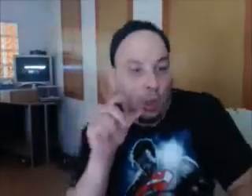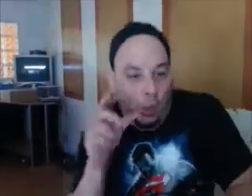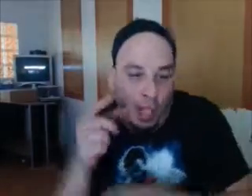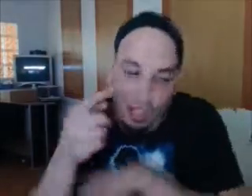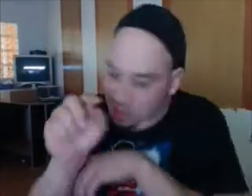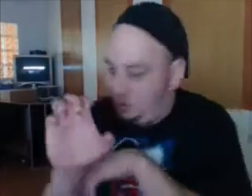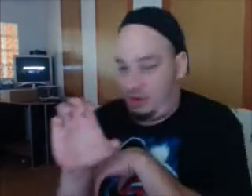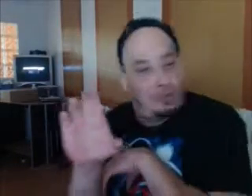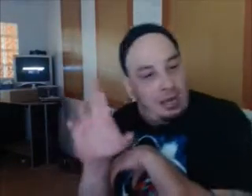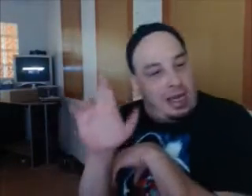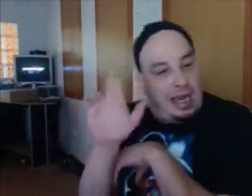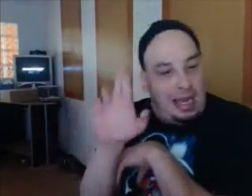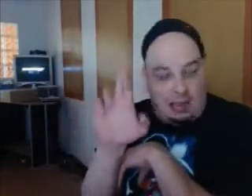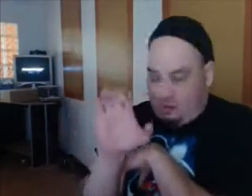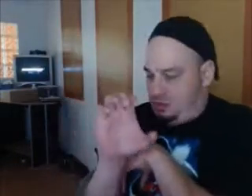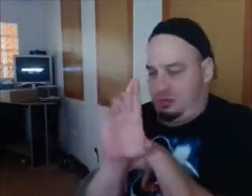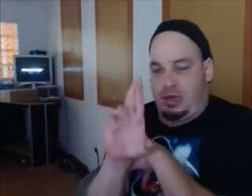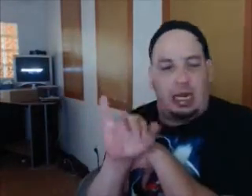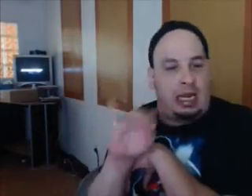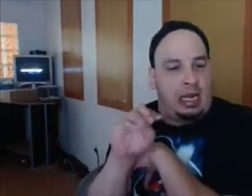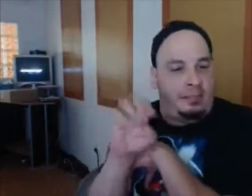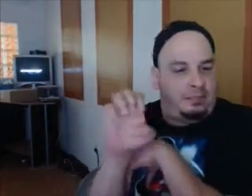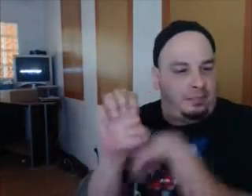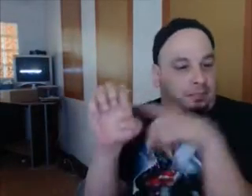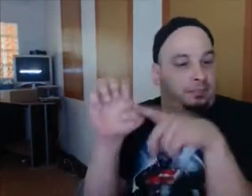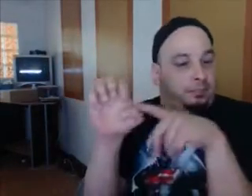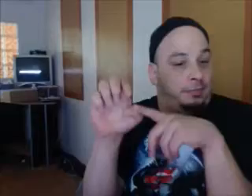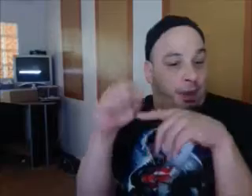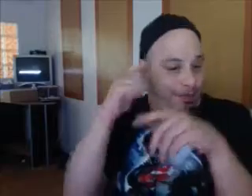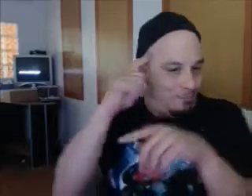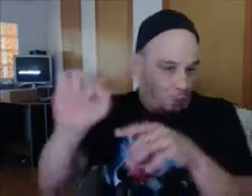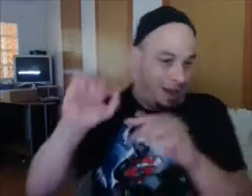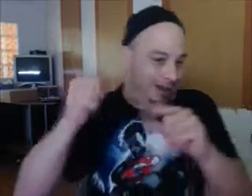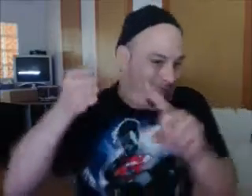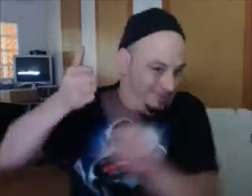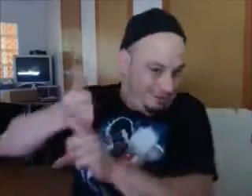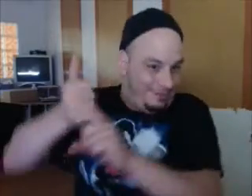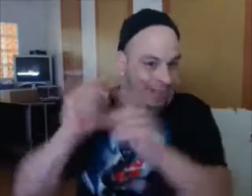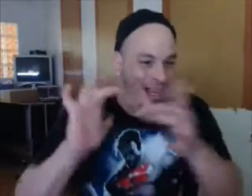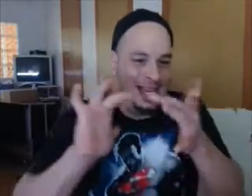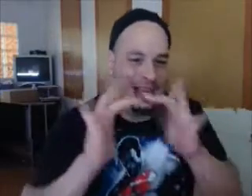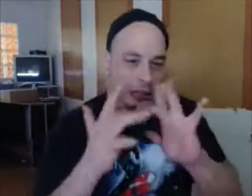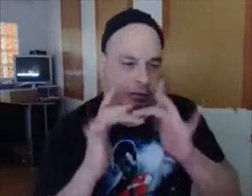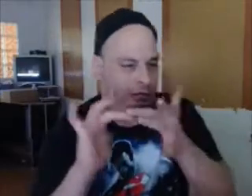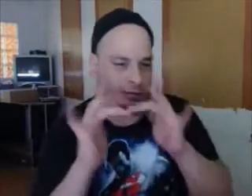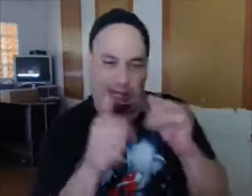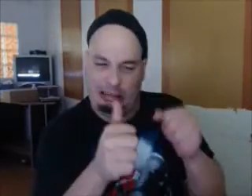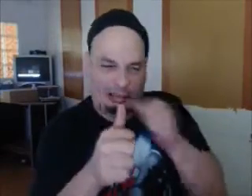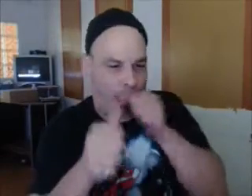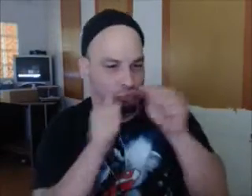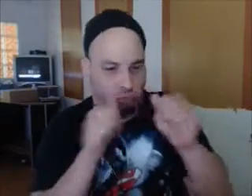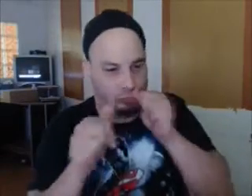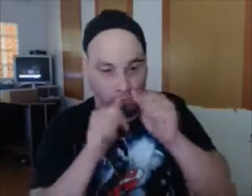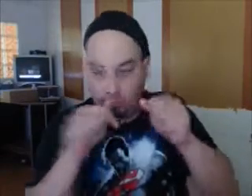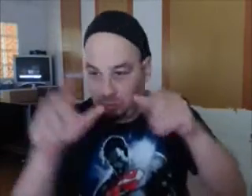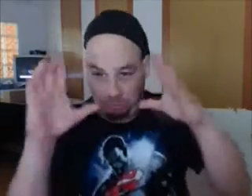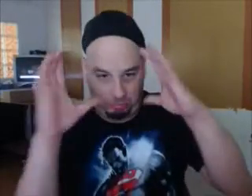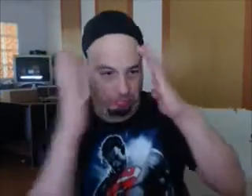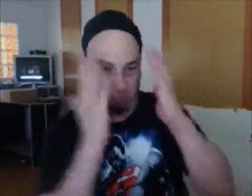Good morning. Thank you so much for being with me on Carol Castello. History made, but not the kind you want. Detroit now bankrupt,